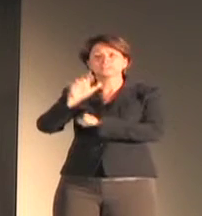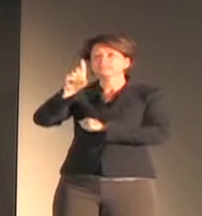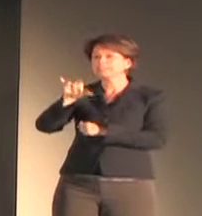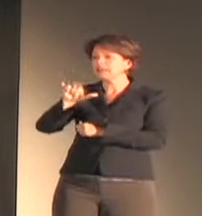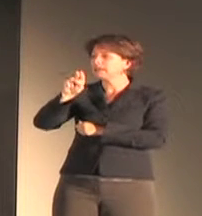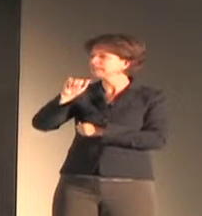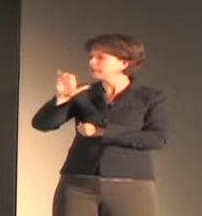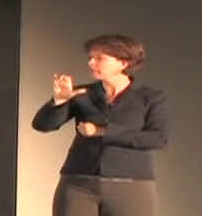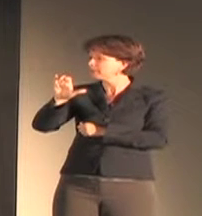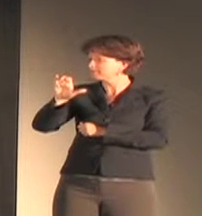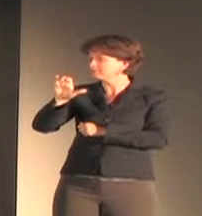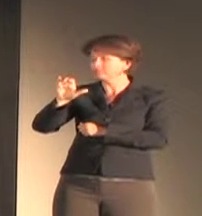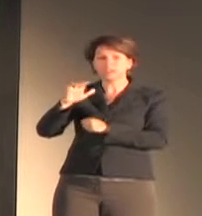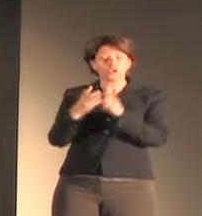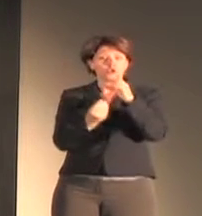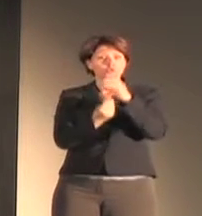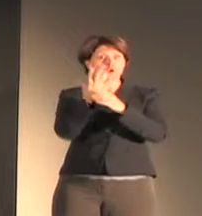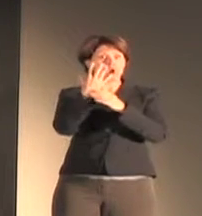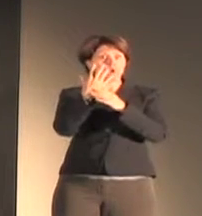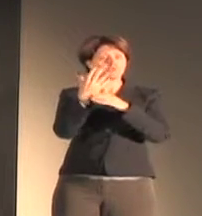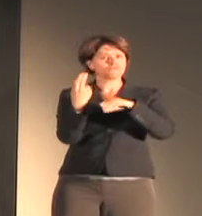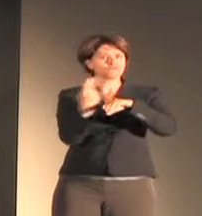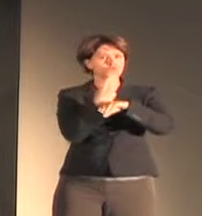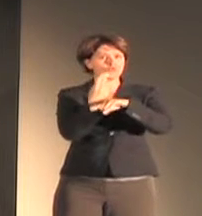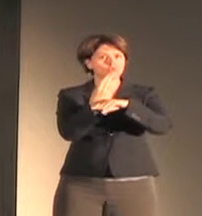are used or fall out of use within communities.